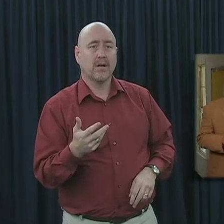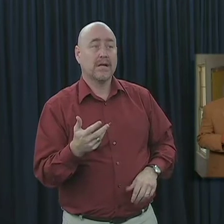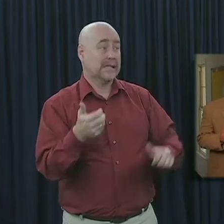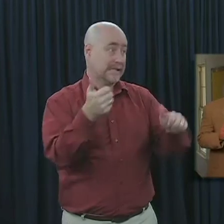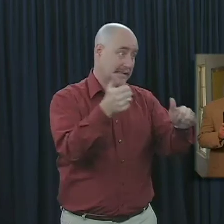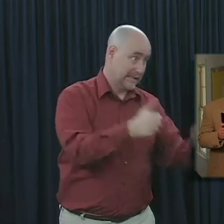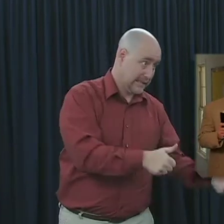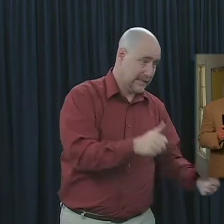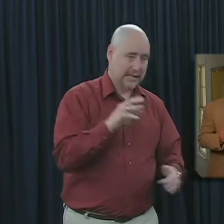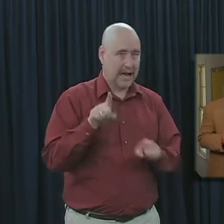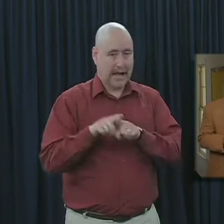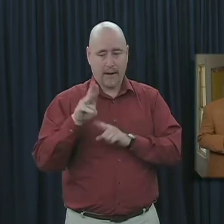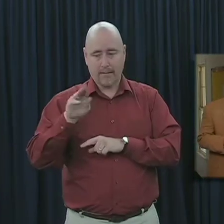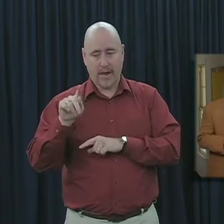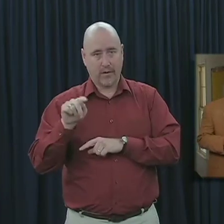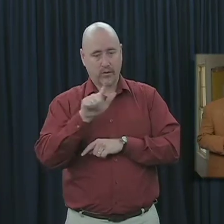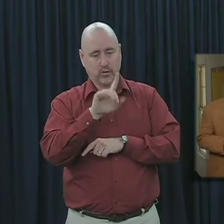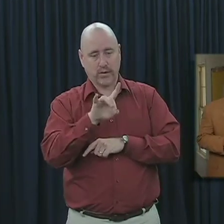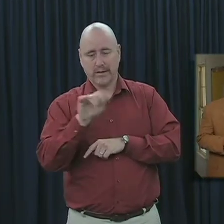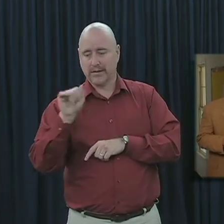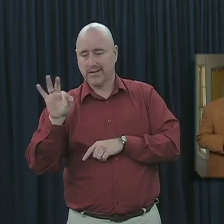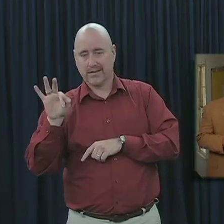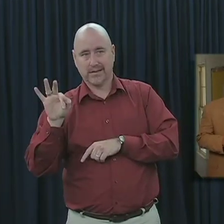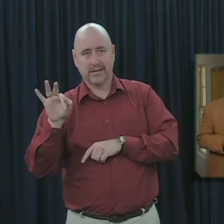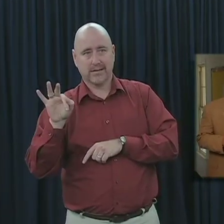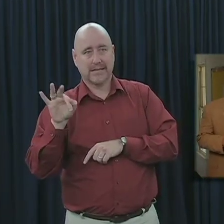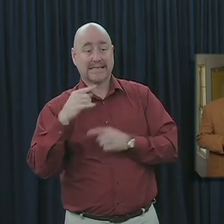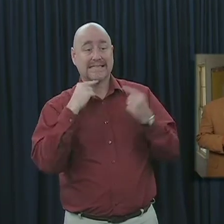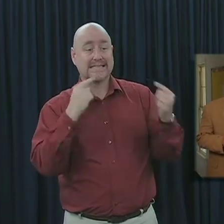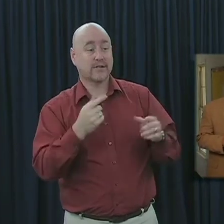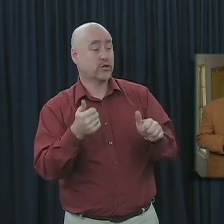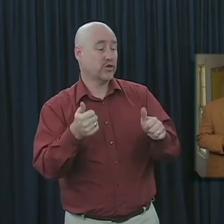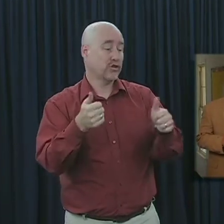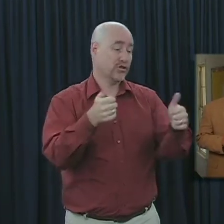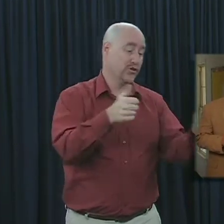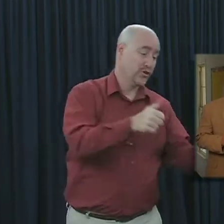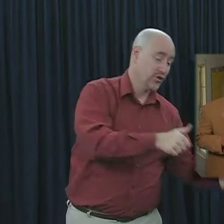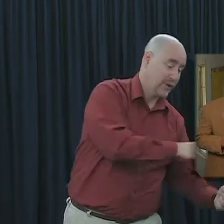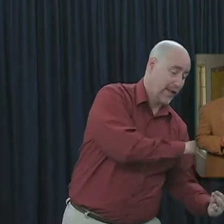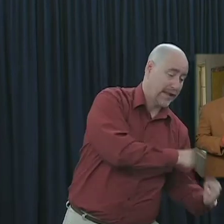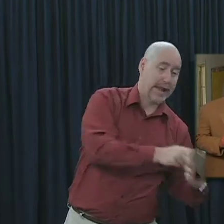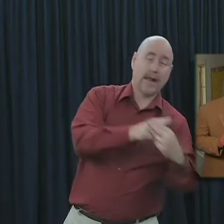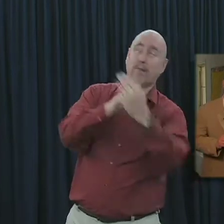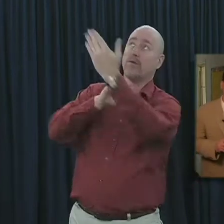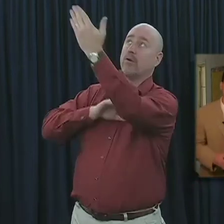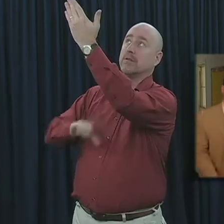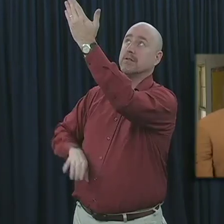instead, according to Matthew 28, verse 19, sinners are baptized in the name of Christ.